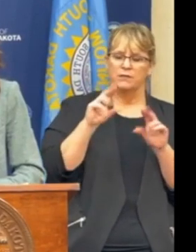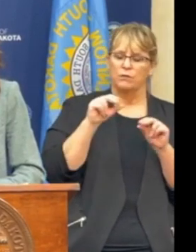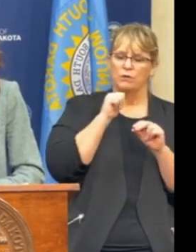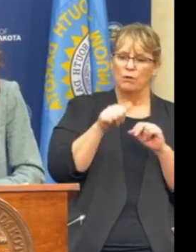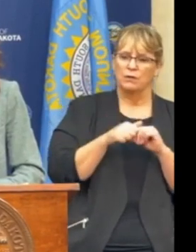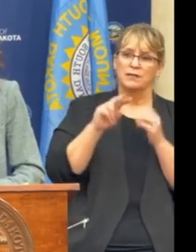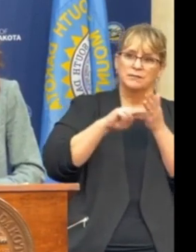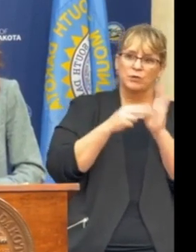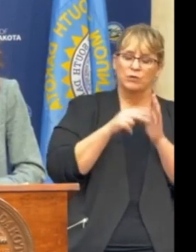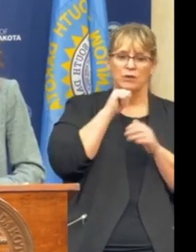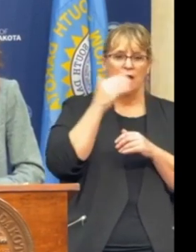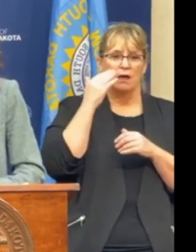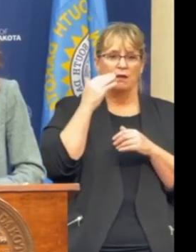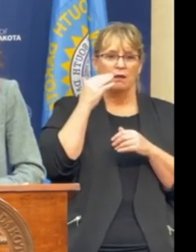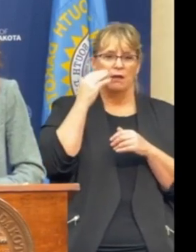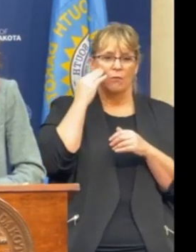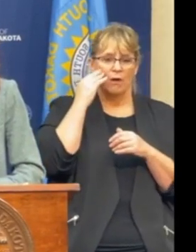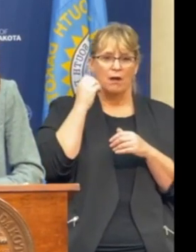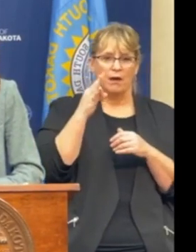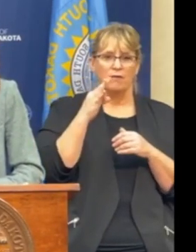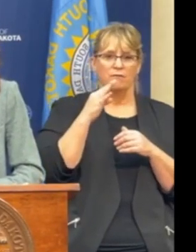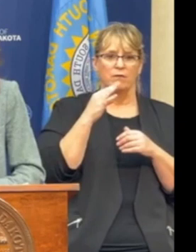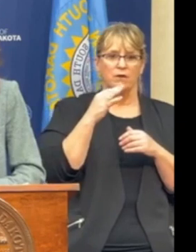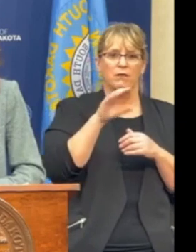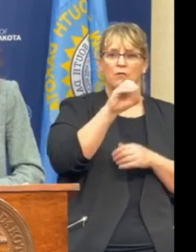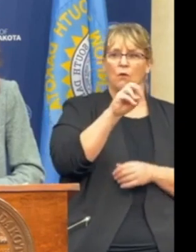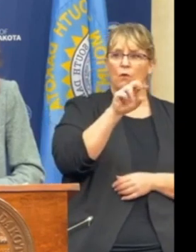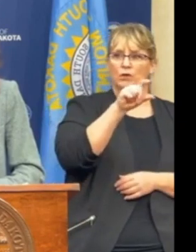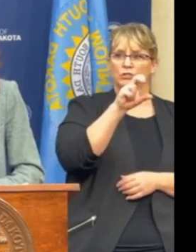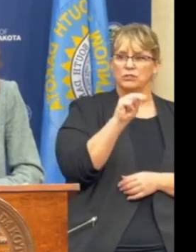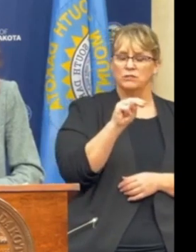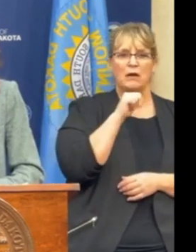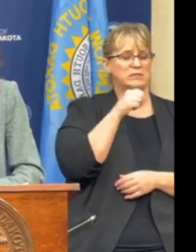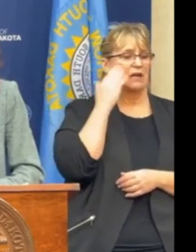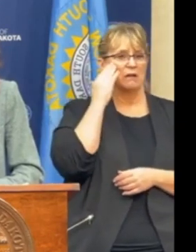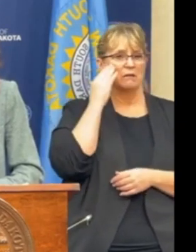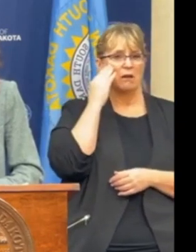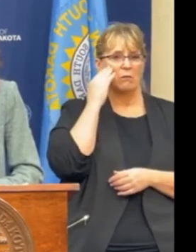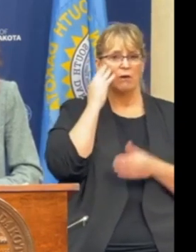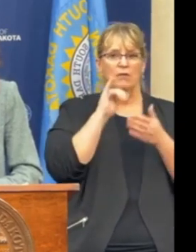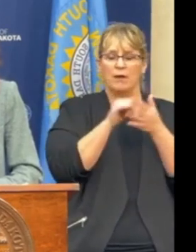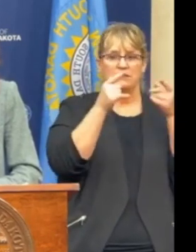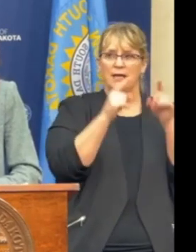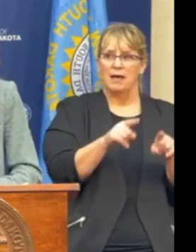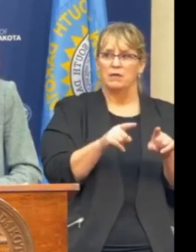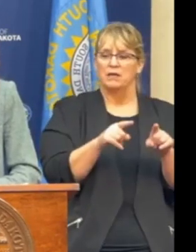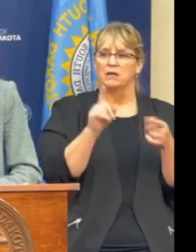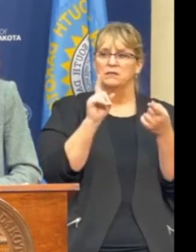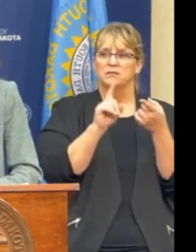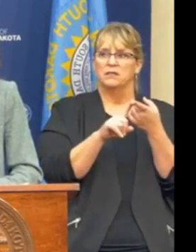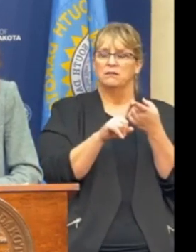No. mean you aren't aware of their origins or you didn't have a comment? Not aware of their origins and I wasn't aware that those were even happening until